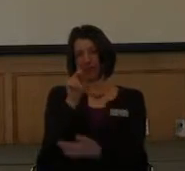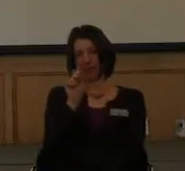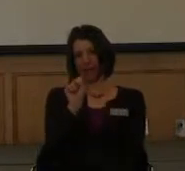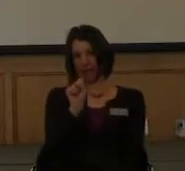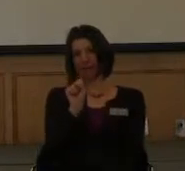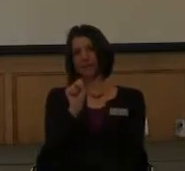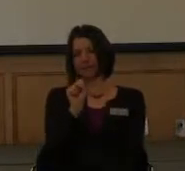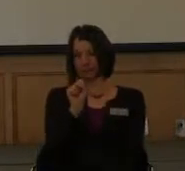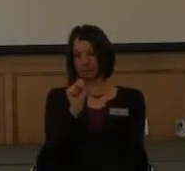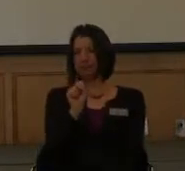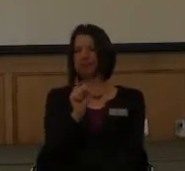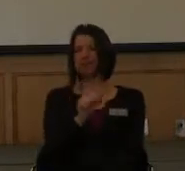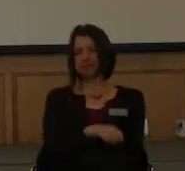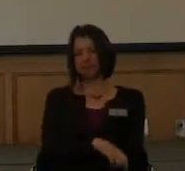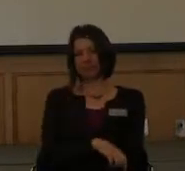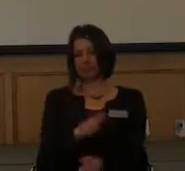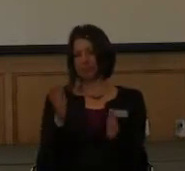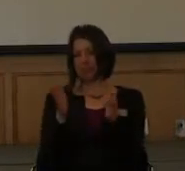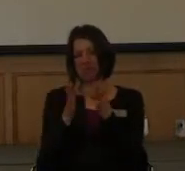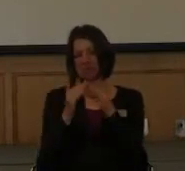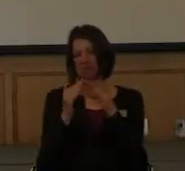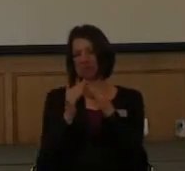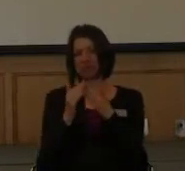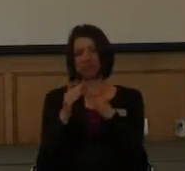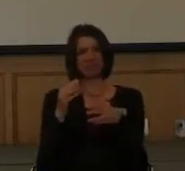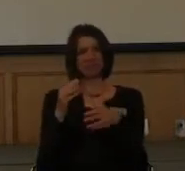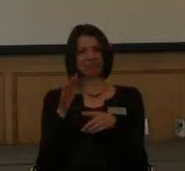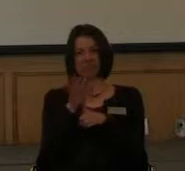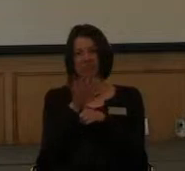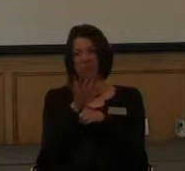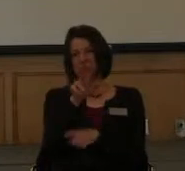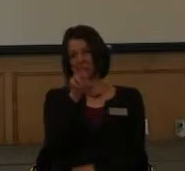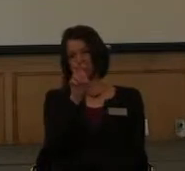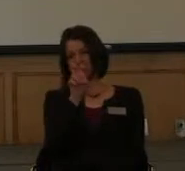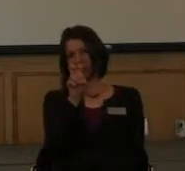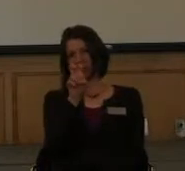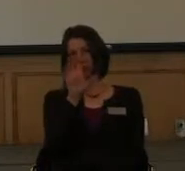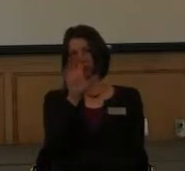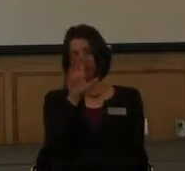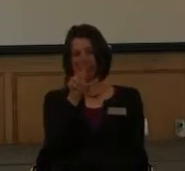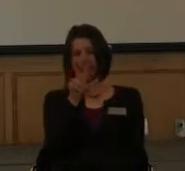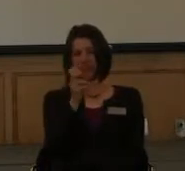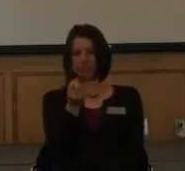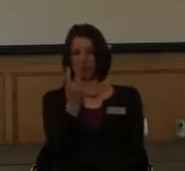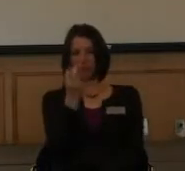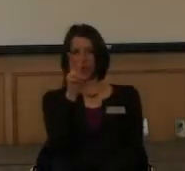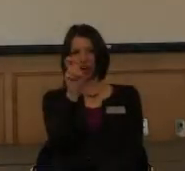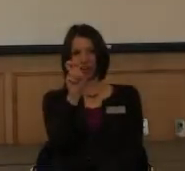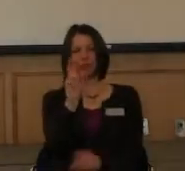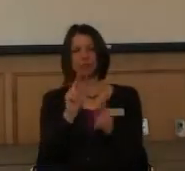Bueller. About 1,200 people farming in the livestock community.